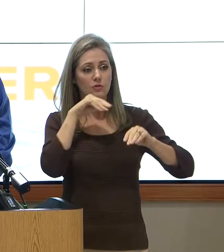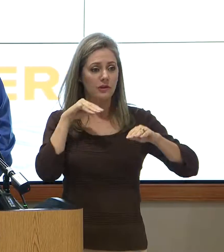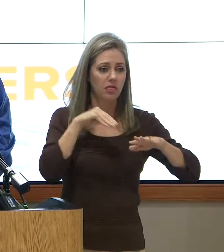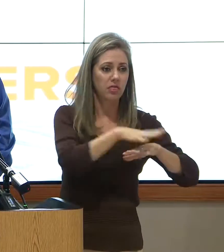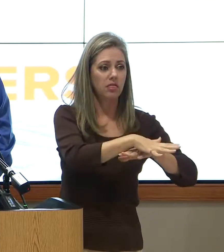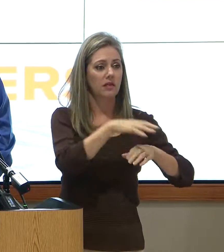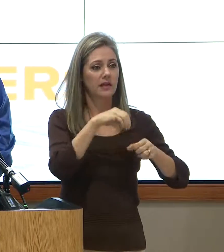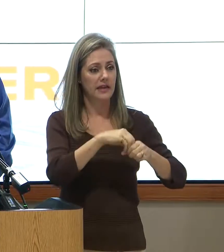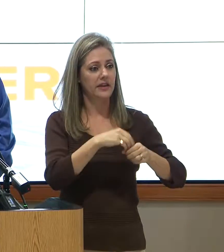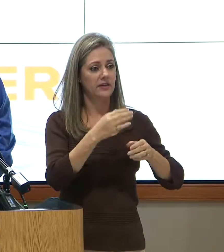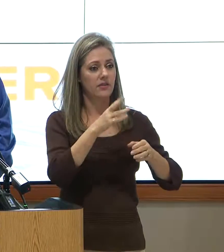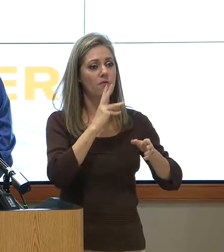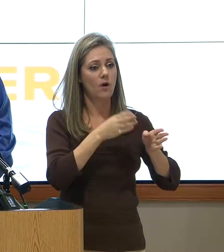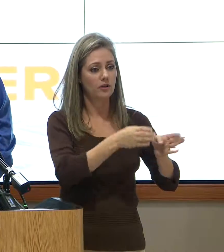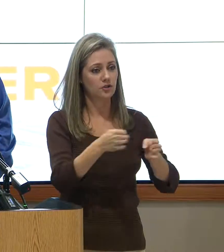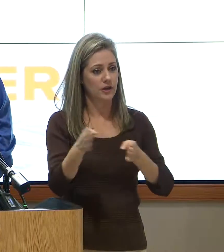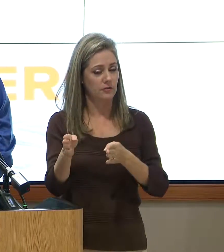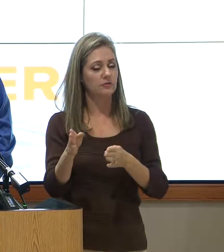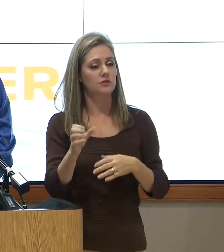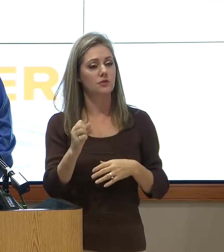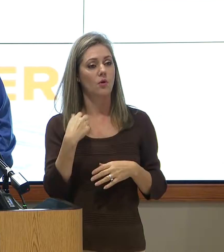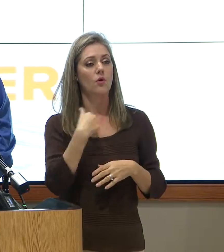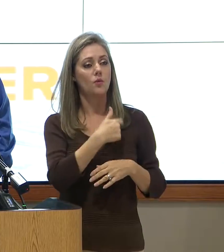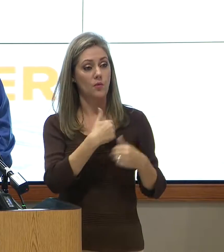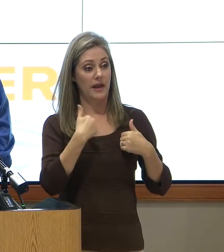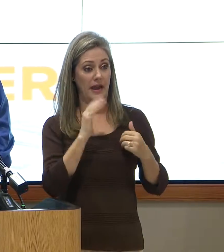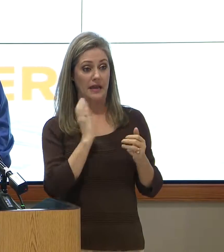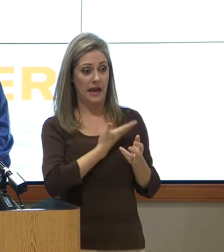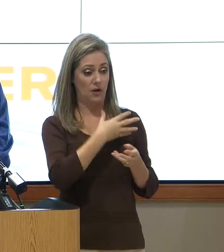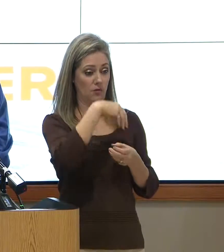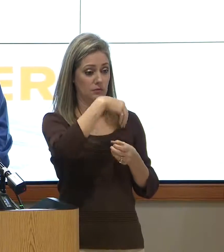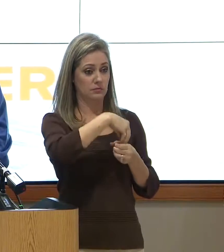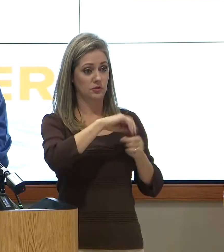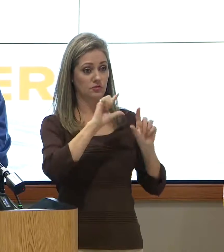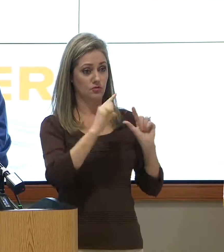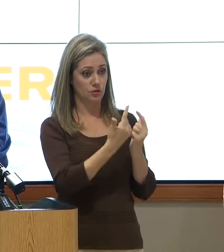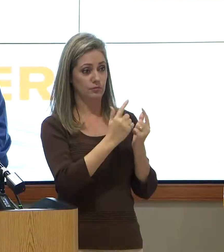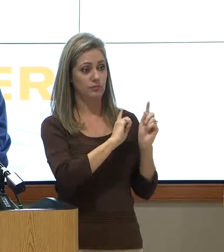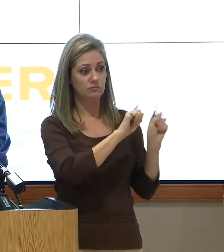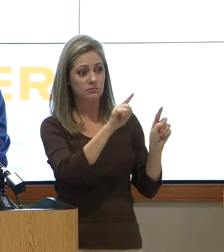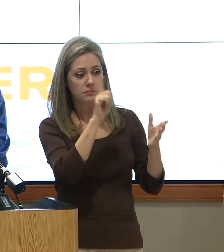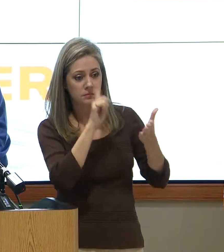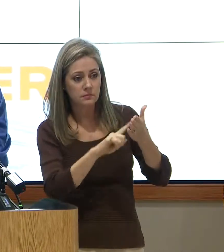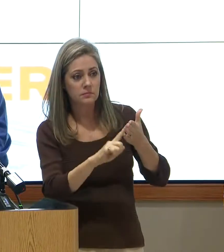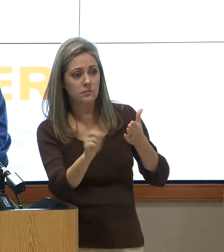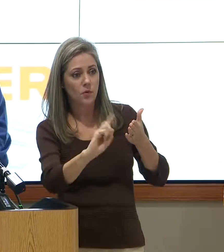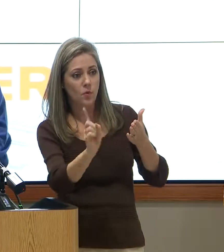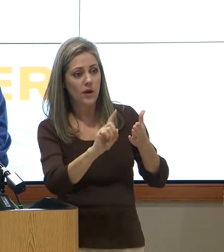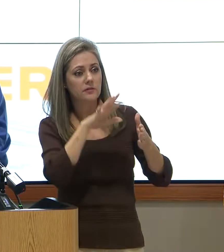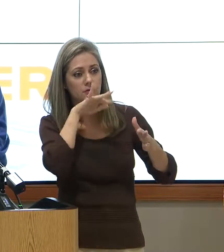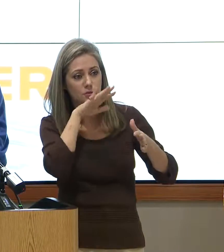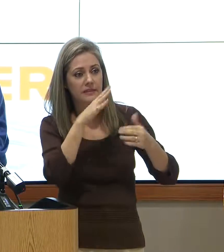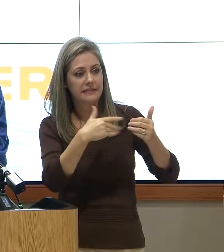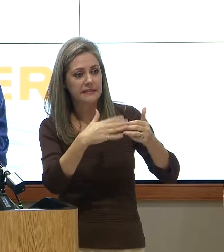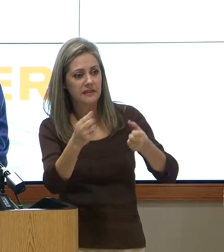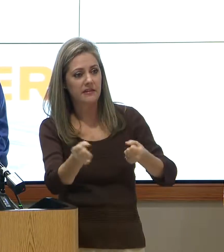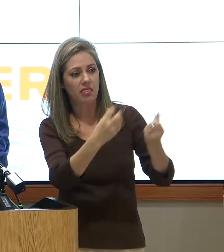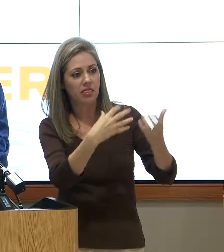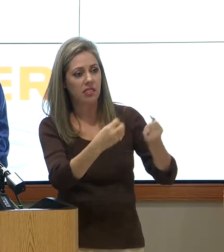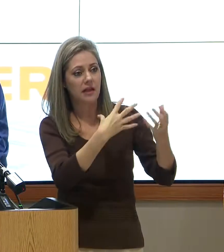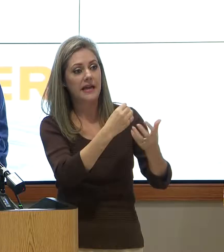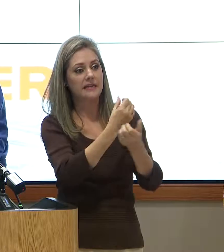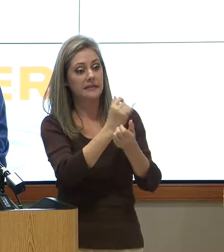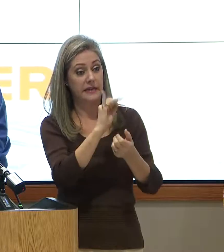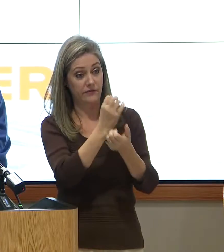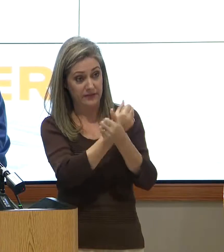channels. And so as soon as it's safe to do so, we had our internal crews already going out and addressing the debris that was easily accessible as well as